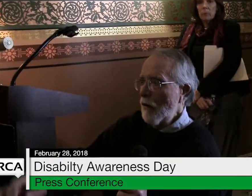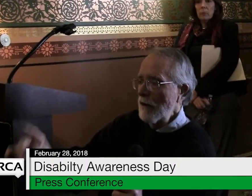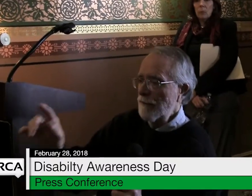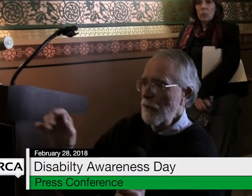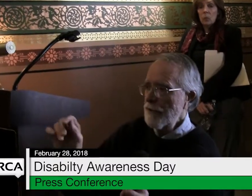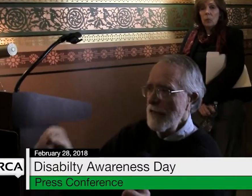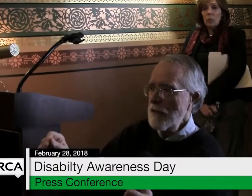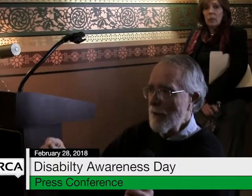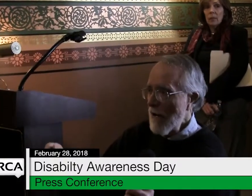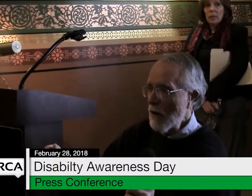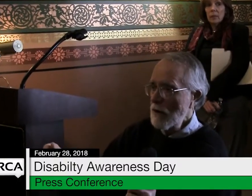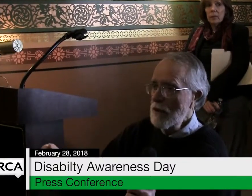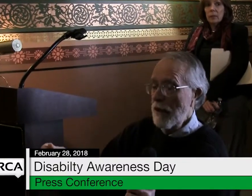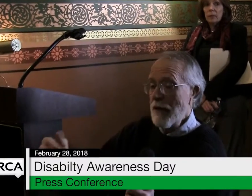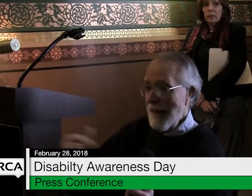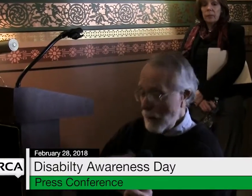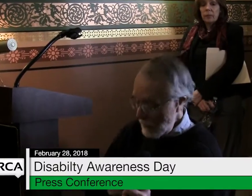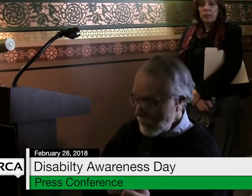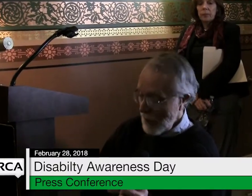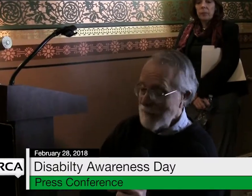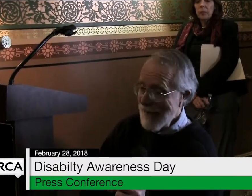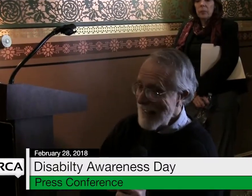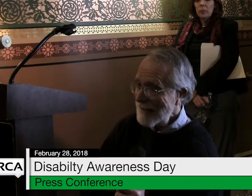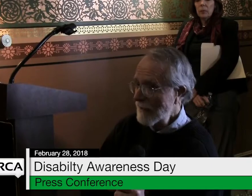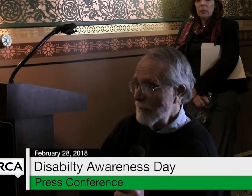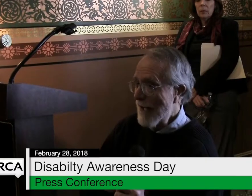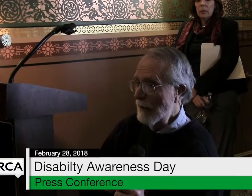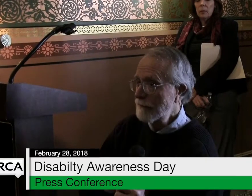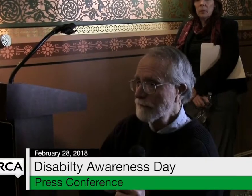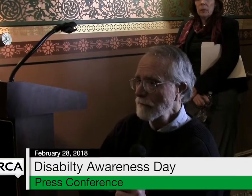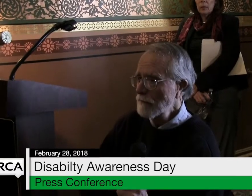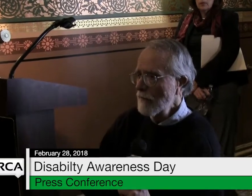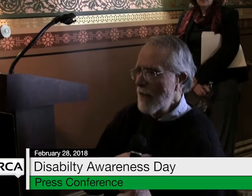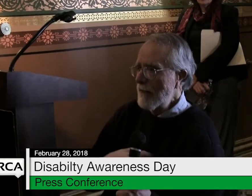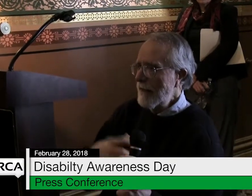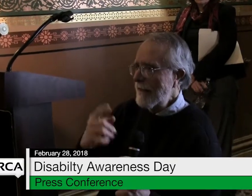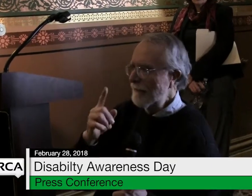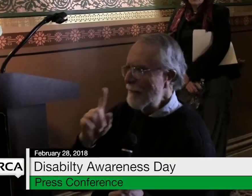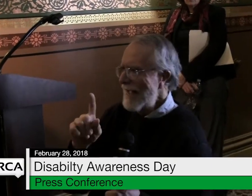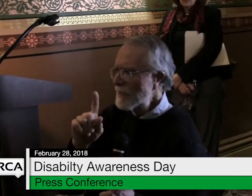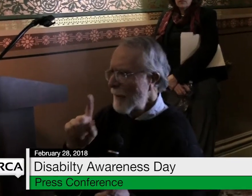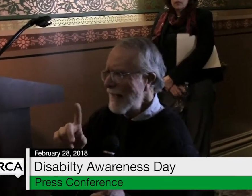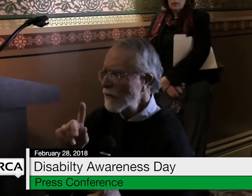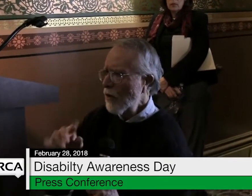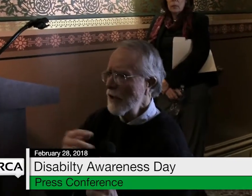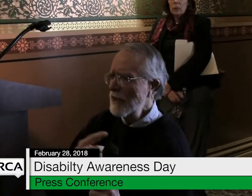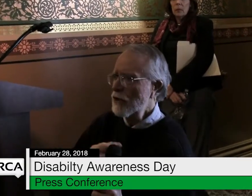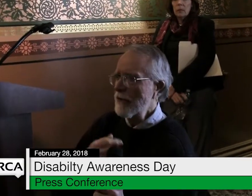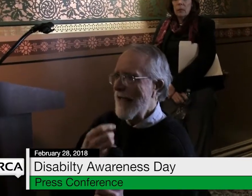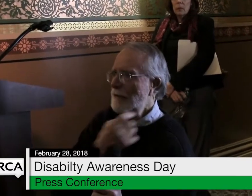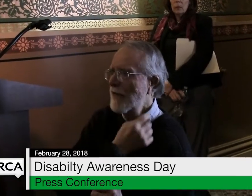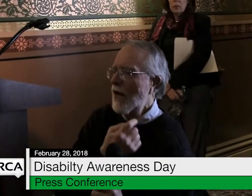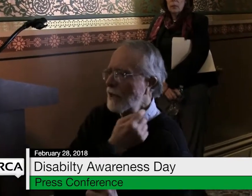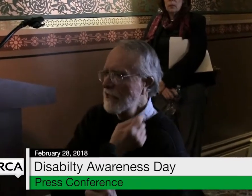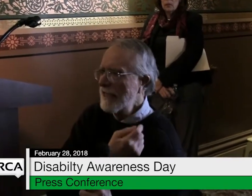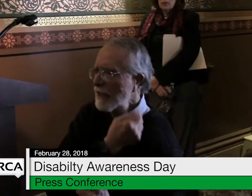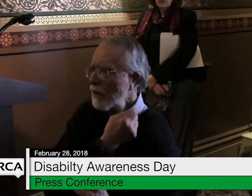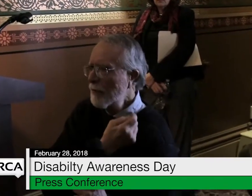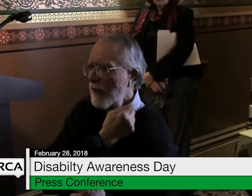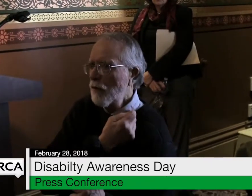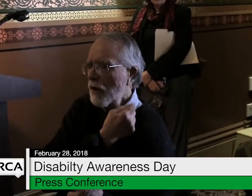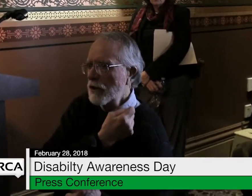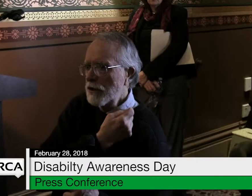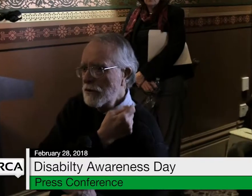do. Well, if you think about something I think about, if my spinal cord injury had been a